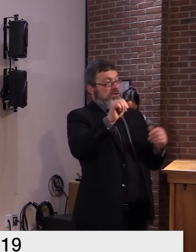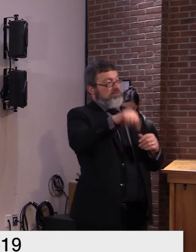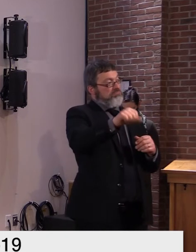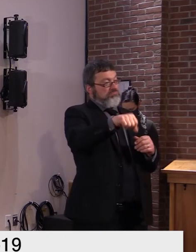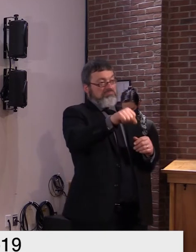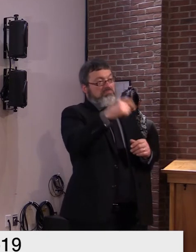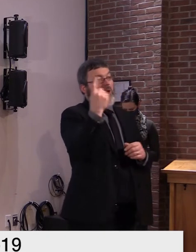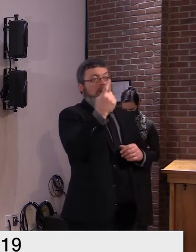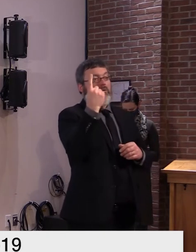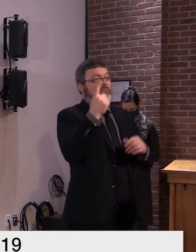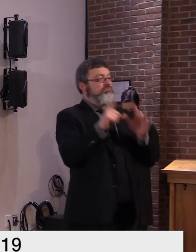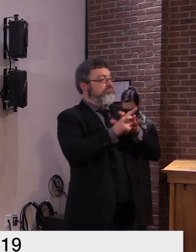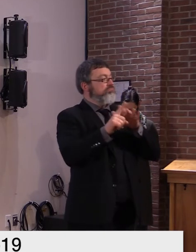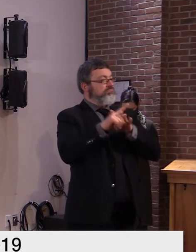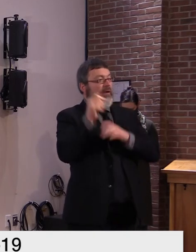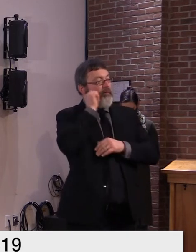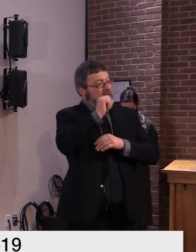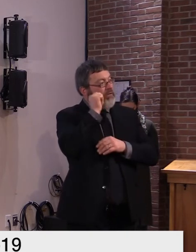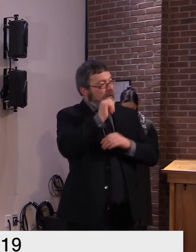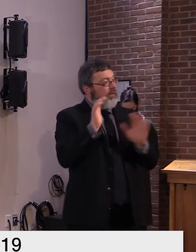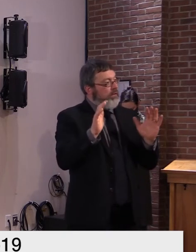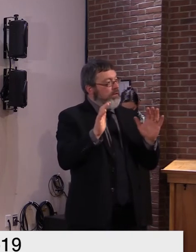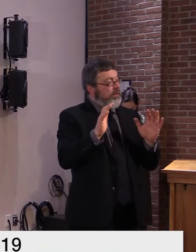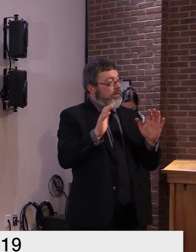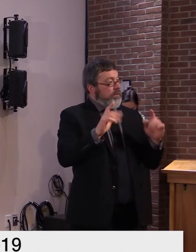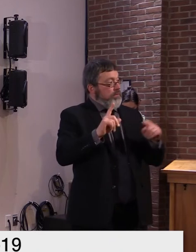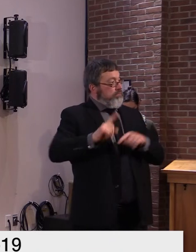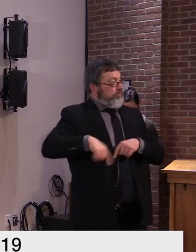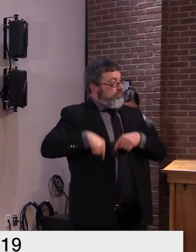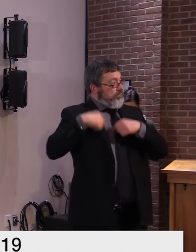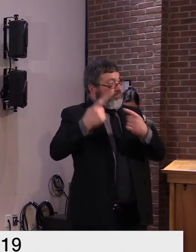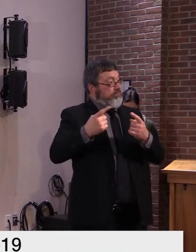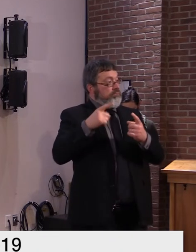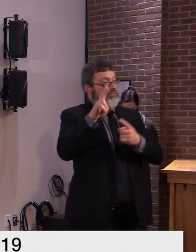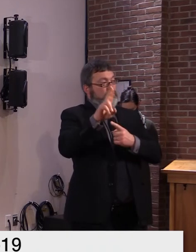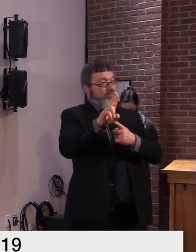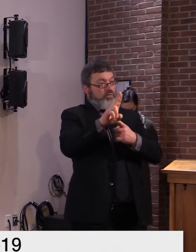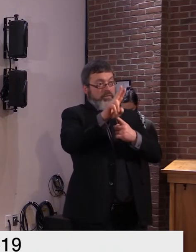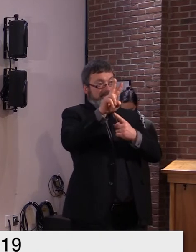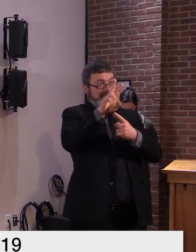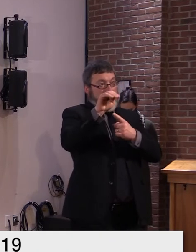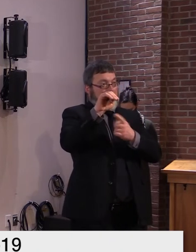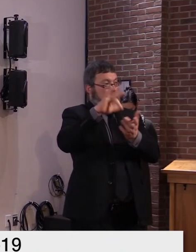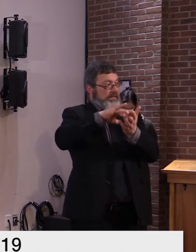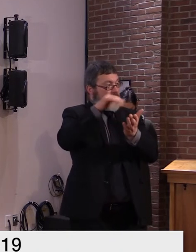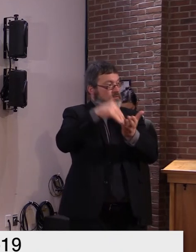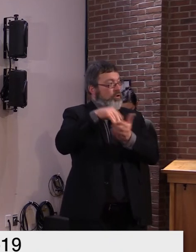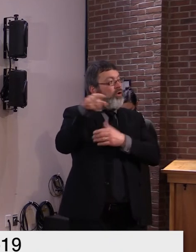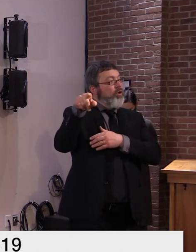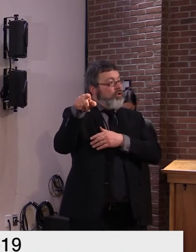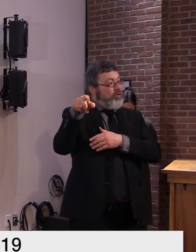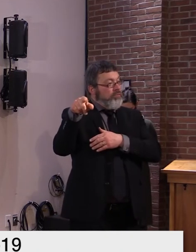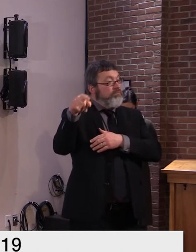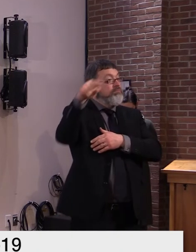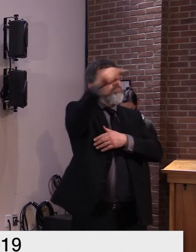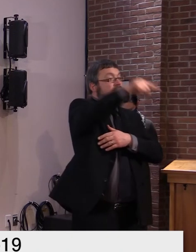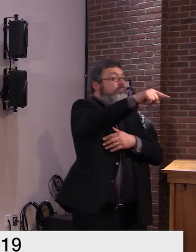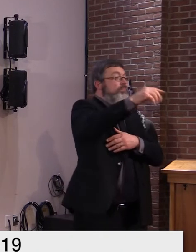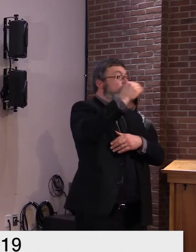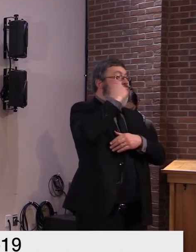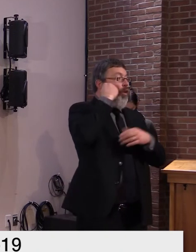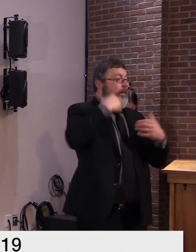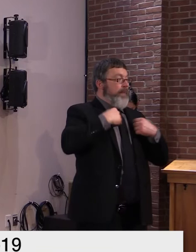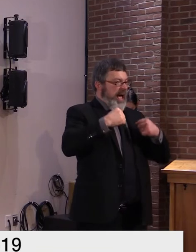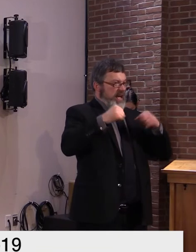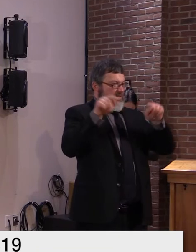uvmmc the home health uh association volunteers and others but